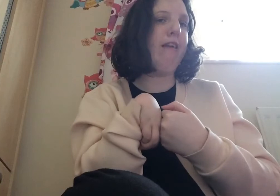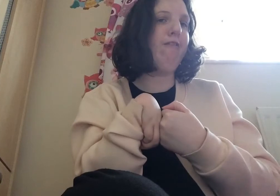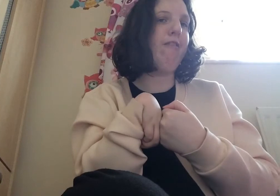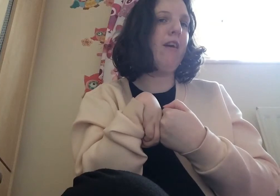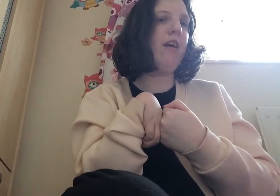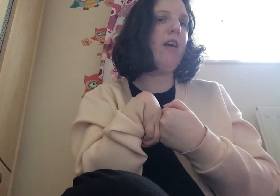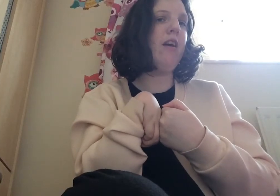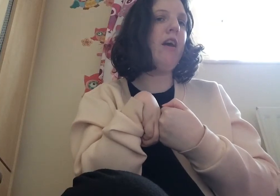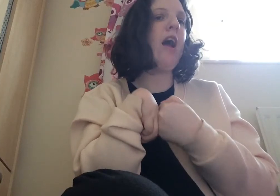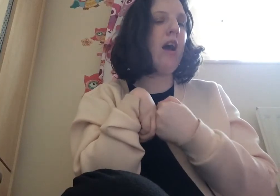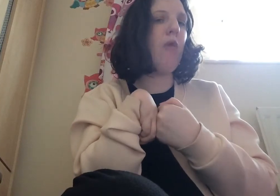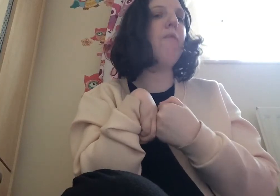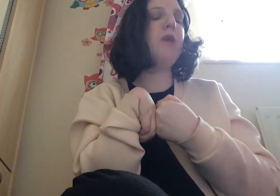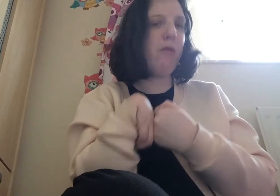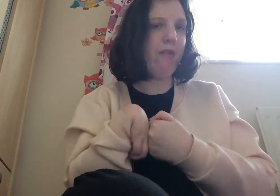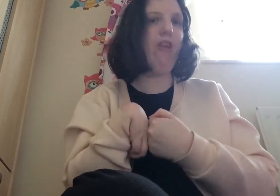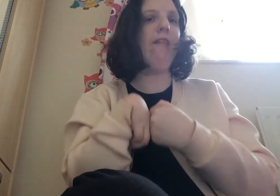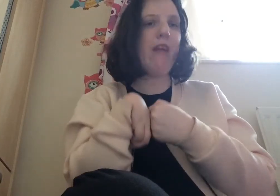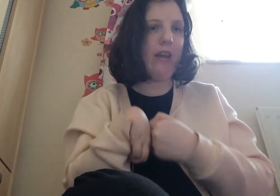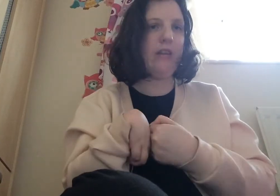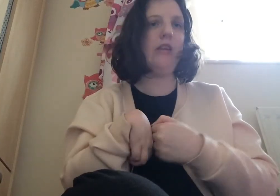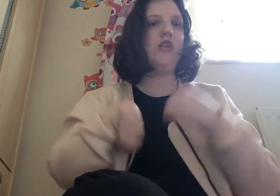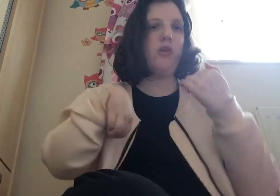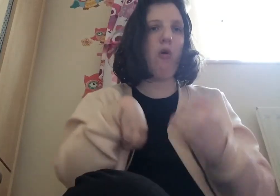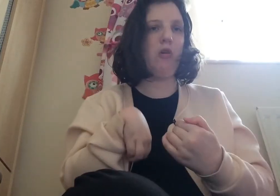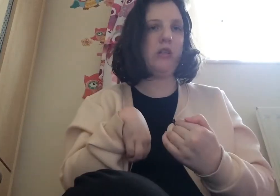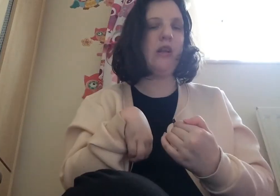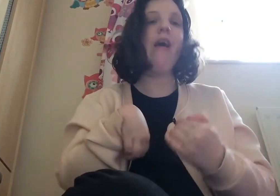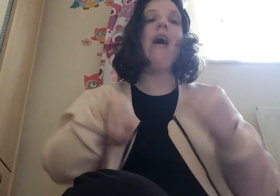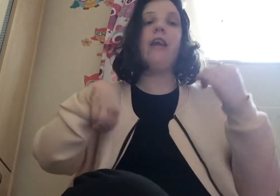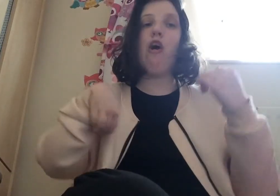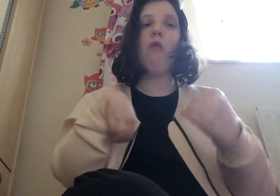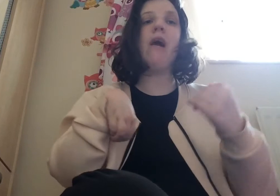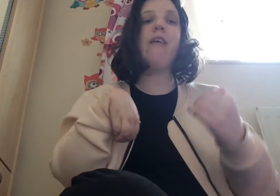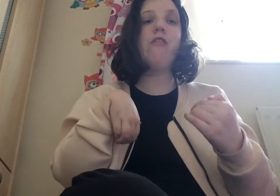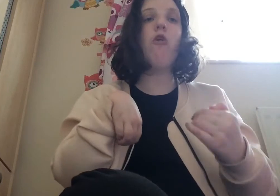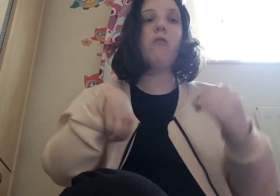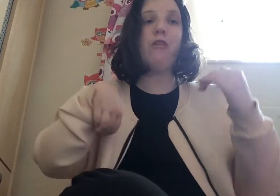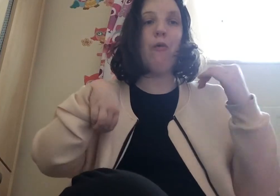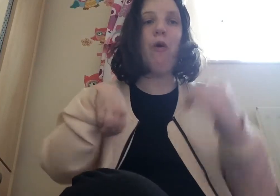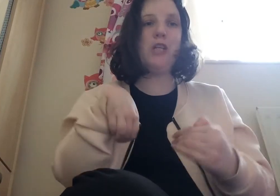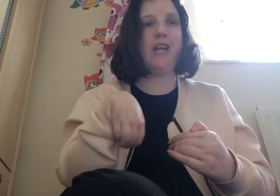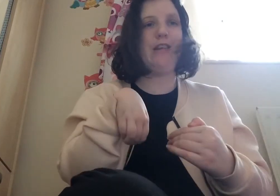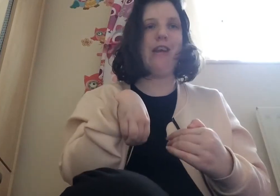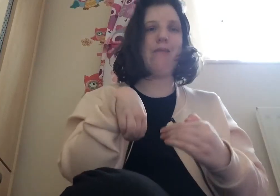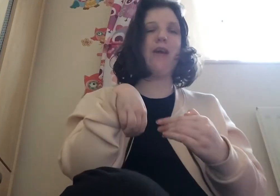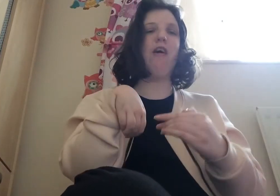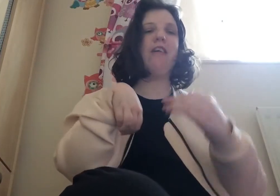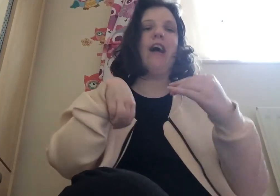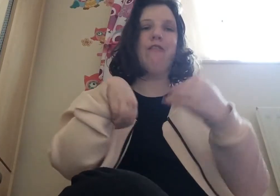how beautiful and talented she was and i hope alice noakes watches this because i